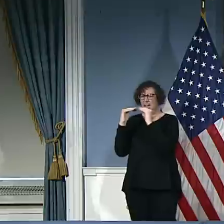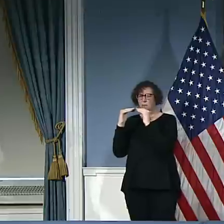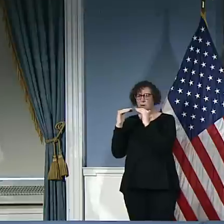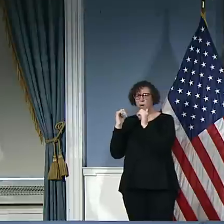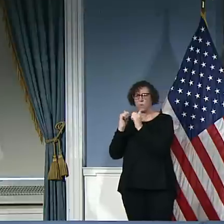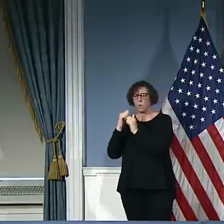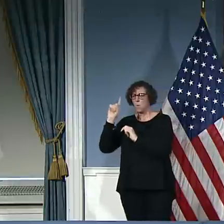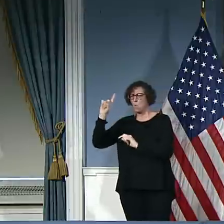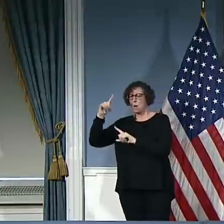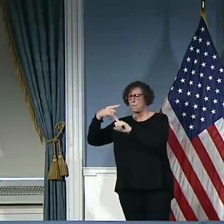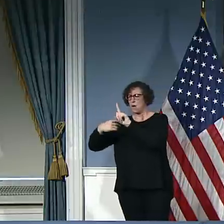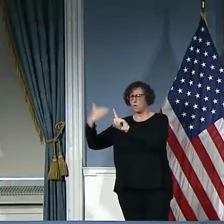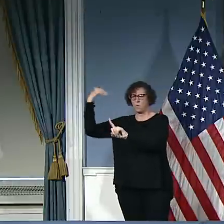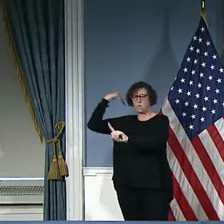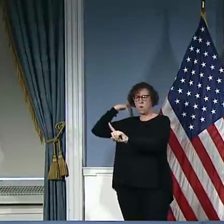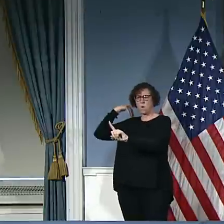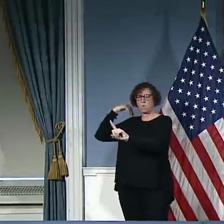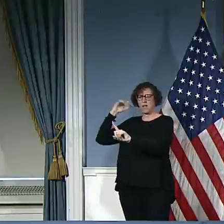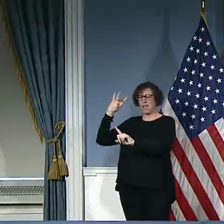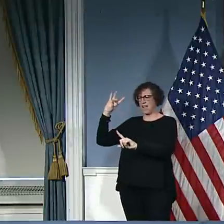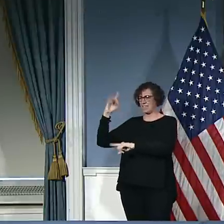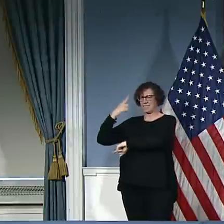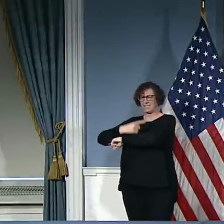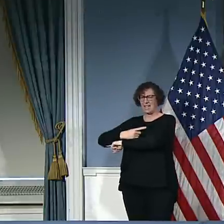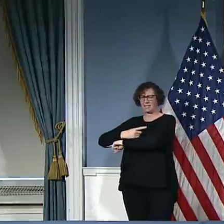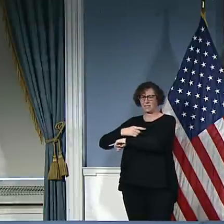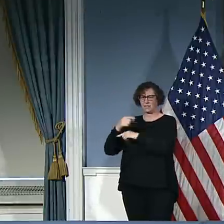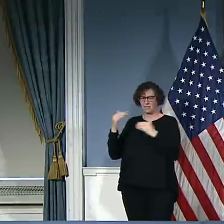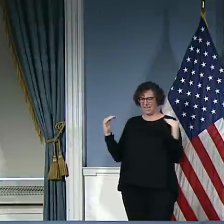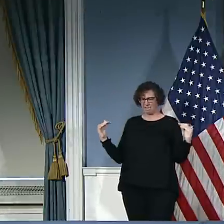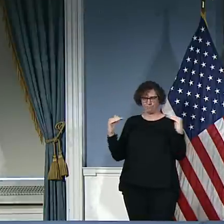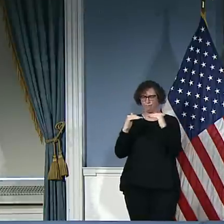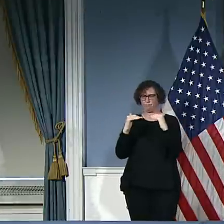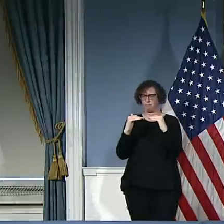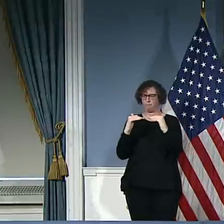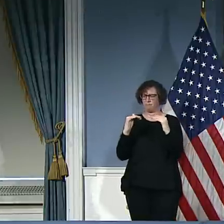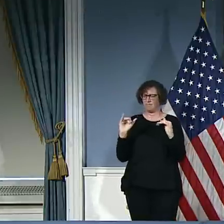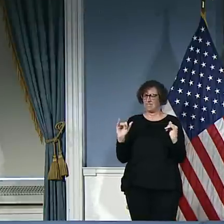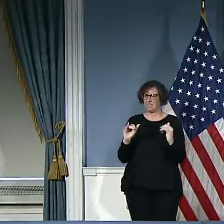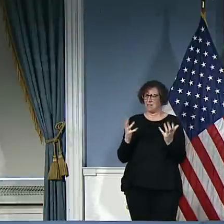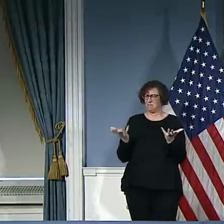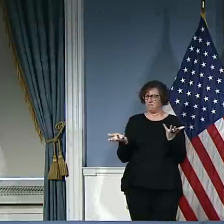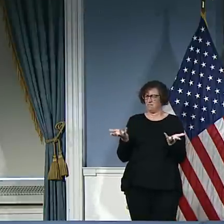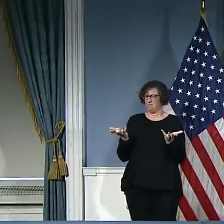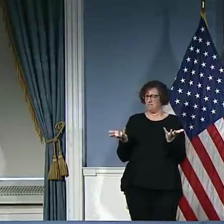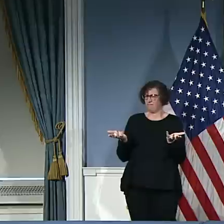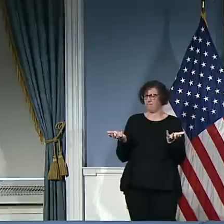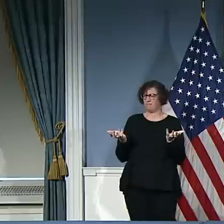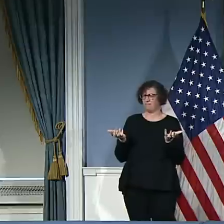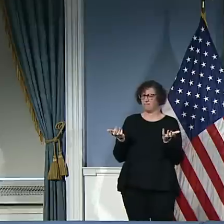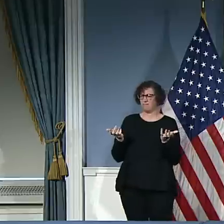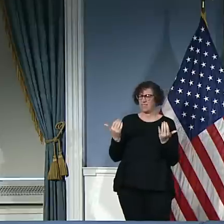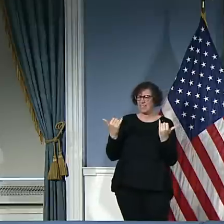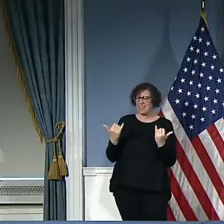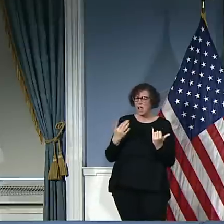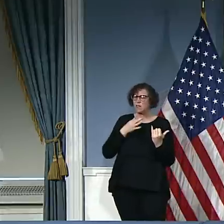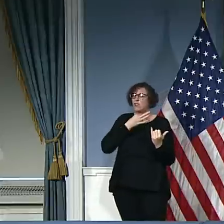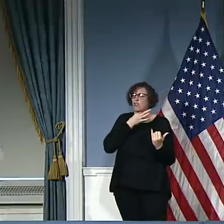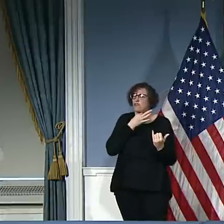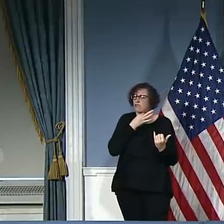fact? And since those are just the camera tickets, I'd love to get the comparable numbers of tickets written by NYPD officers themselves.